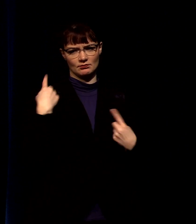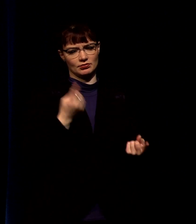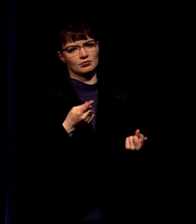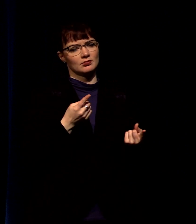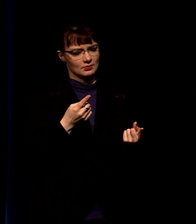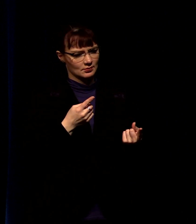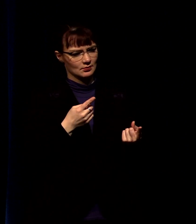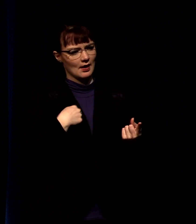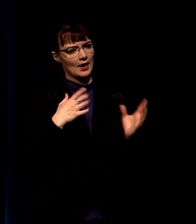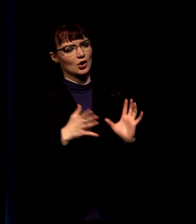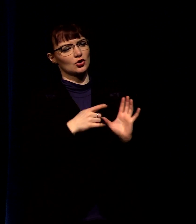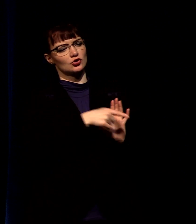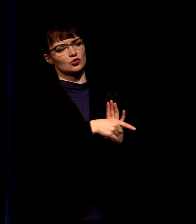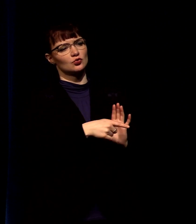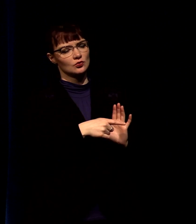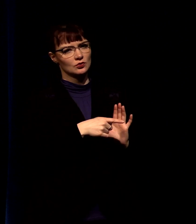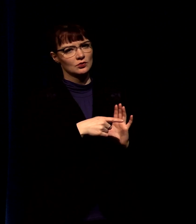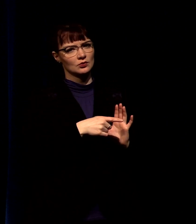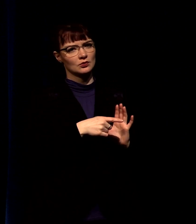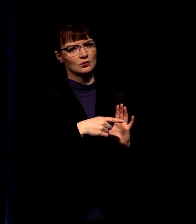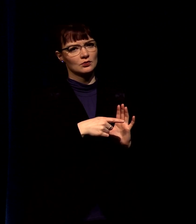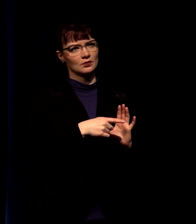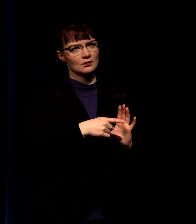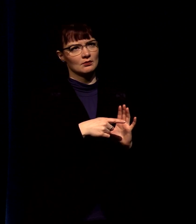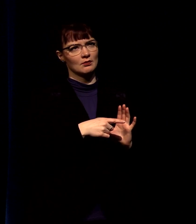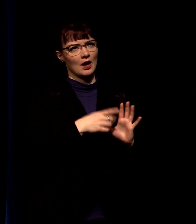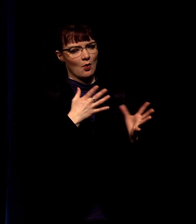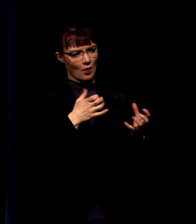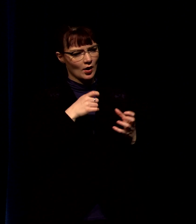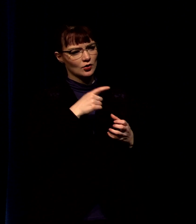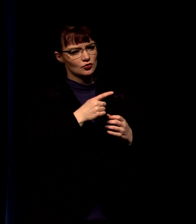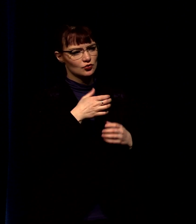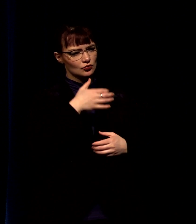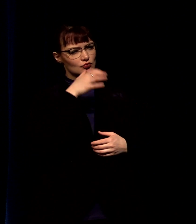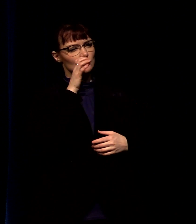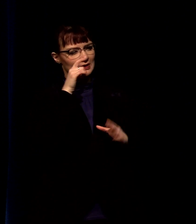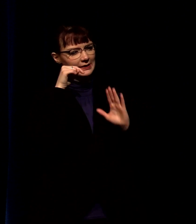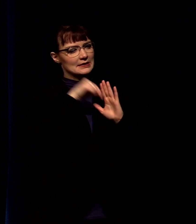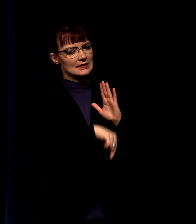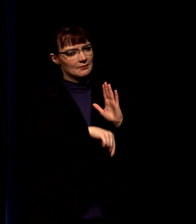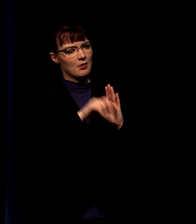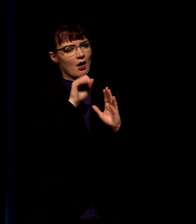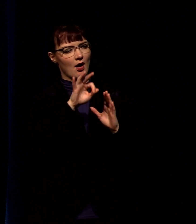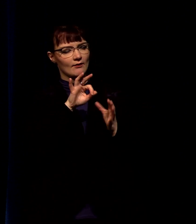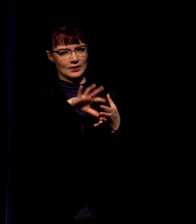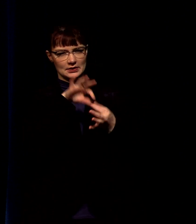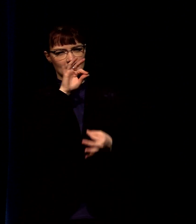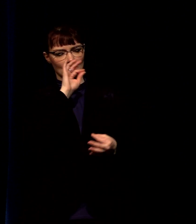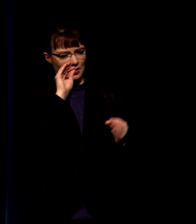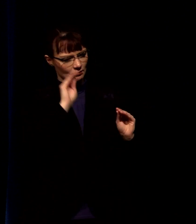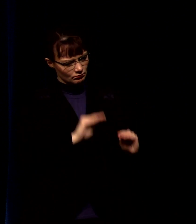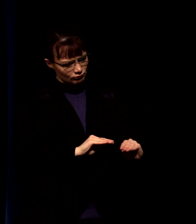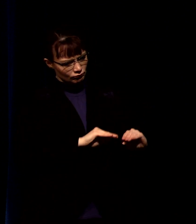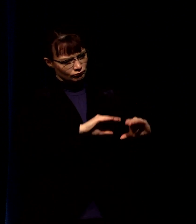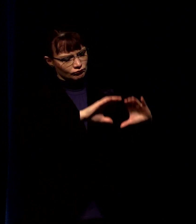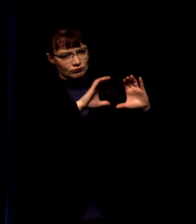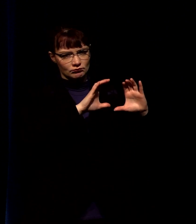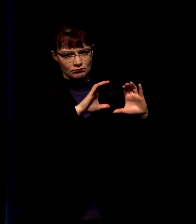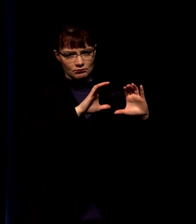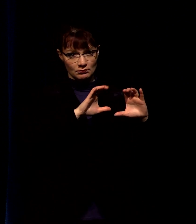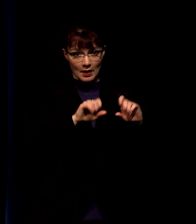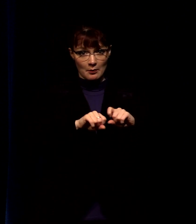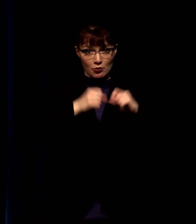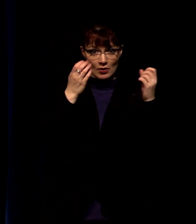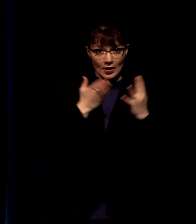want i encourage you and i exhort you to drink deep of the spirit breakthrough doesn't happen